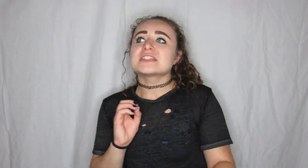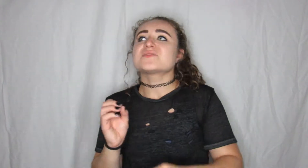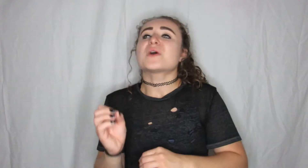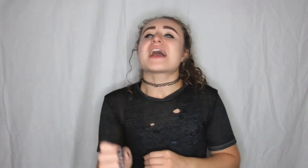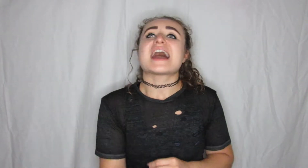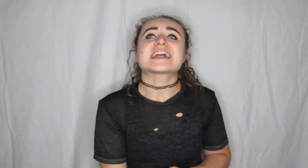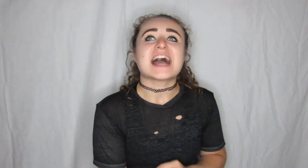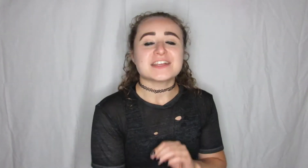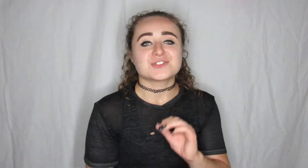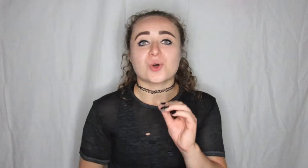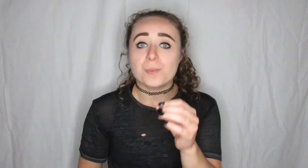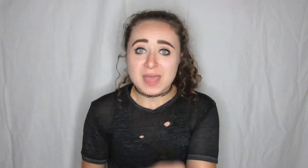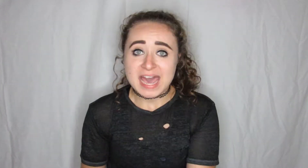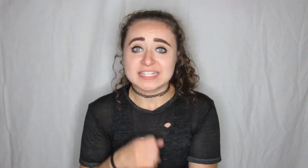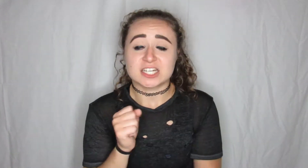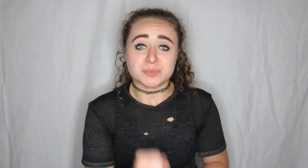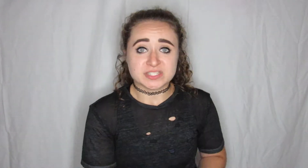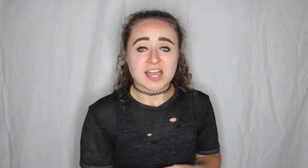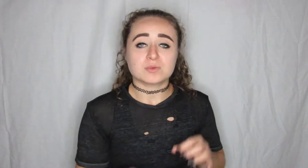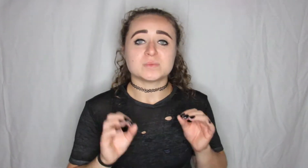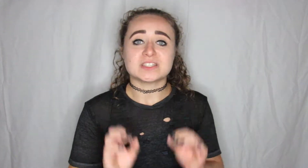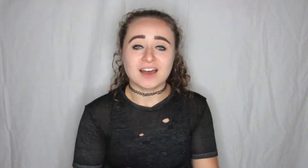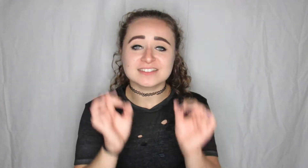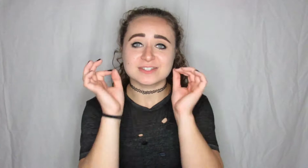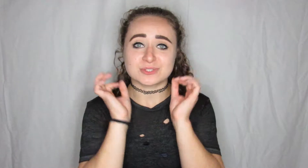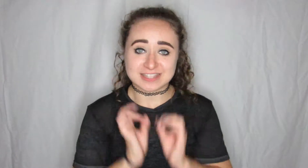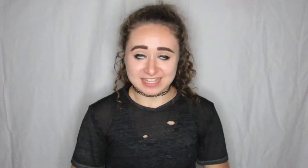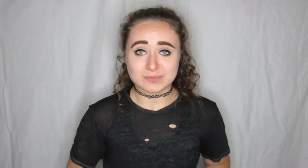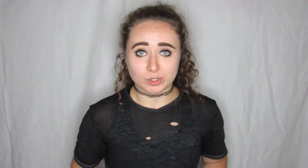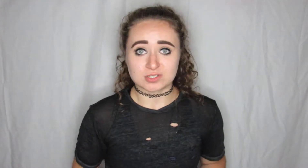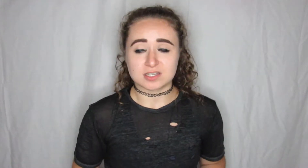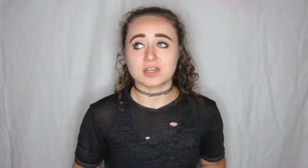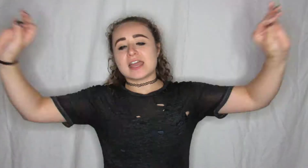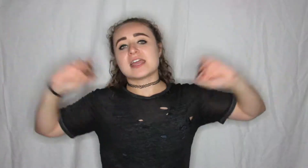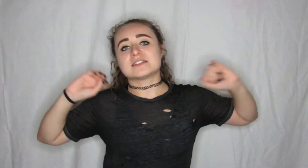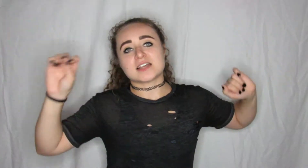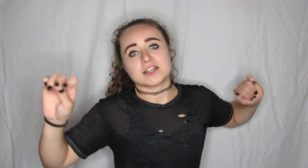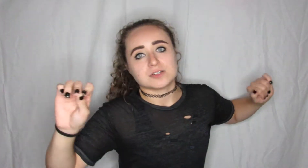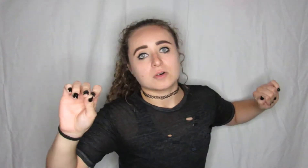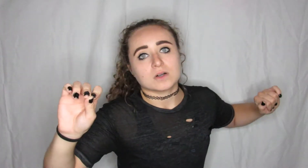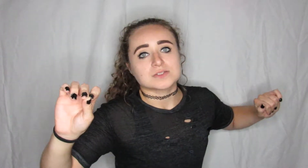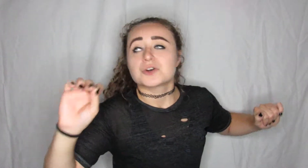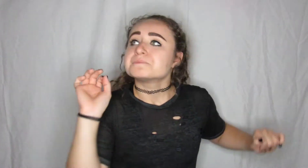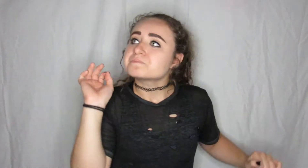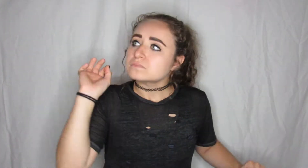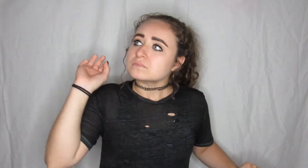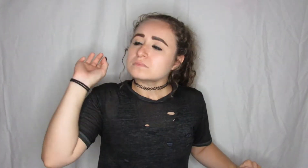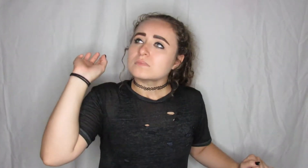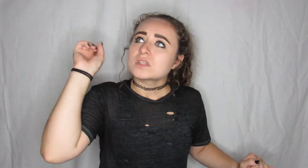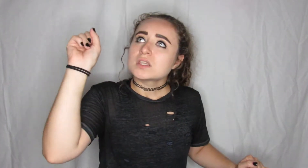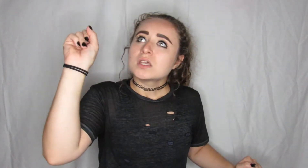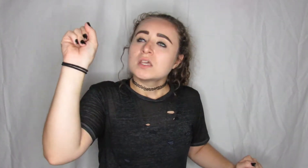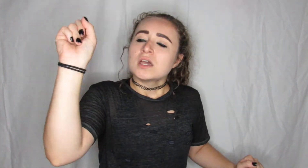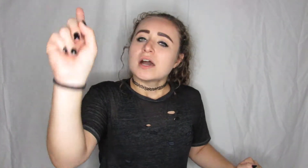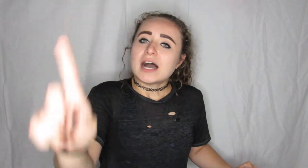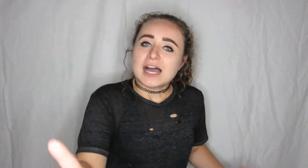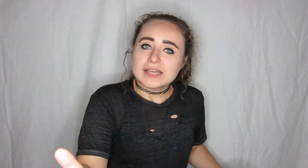reason why I got so mad and upset was because it was this person and side note also I